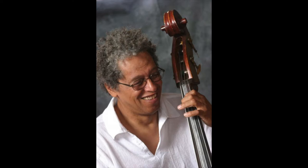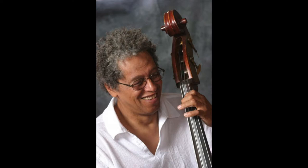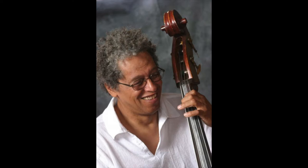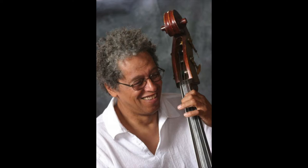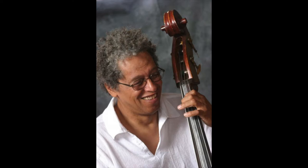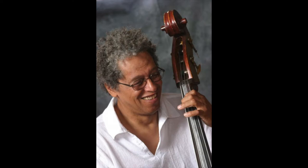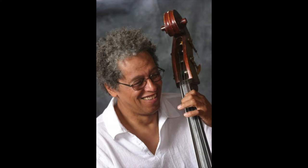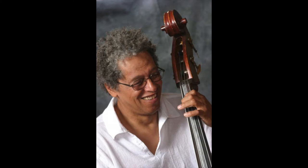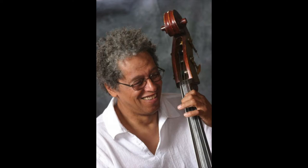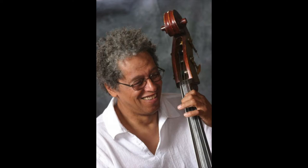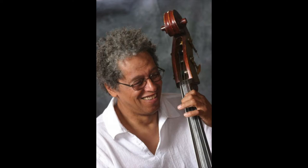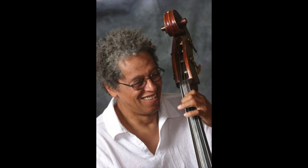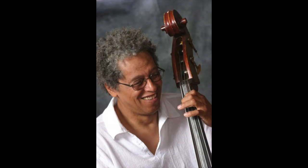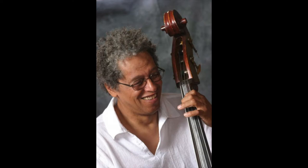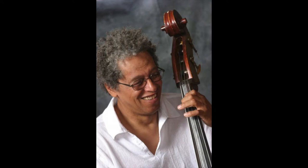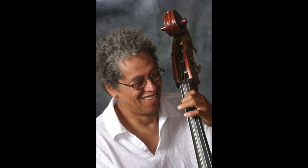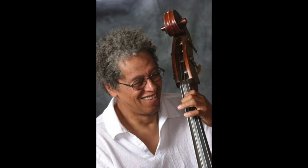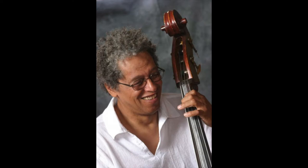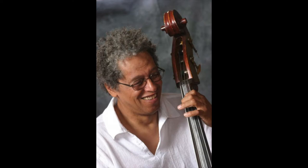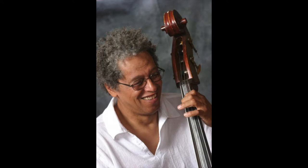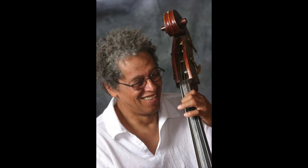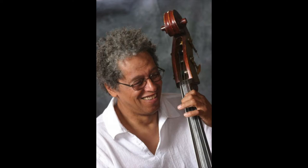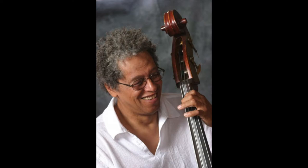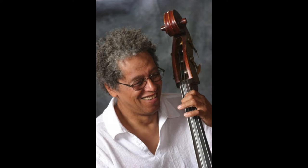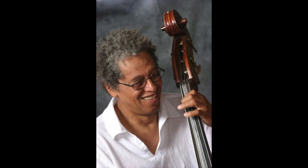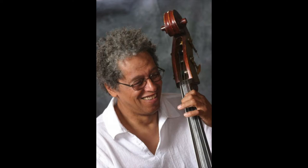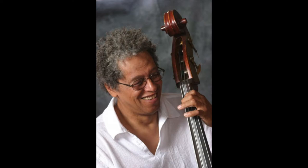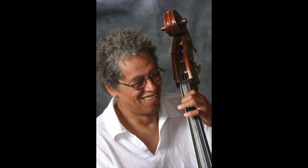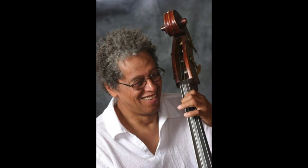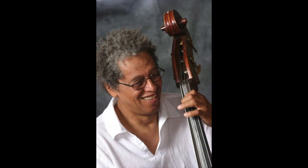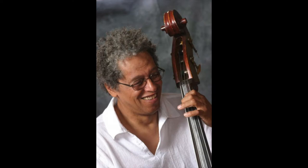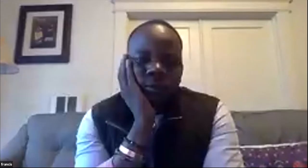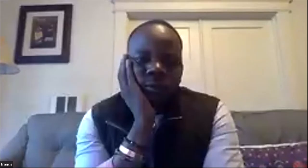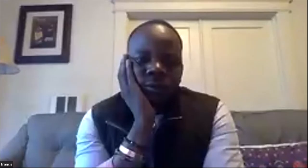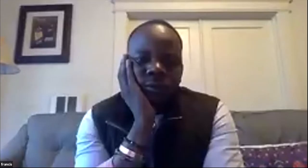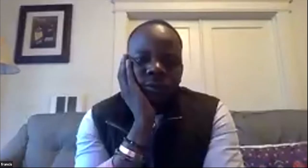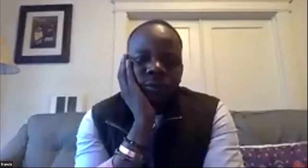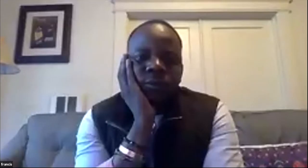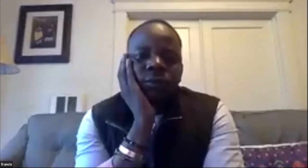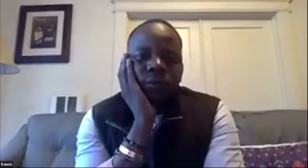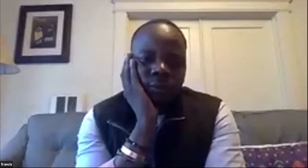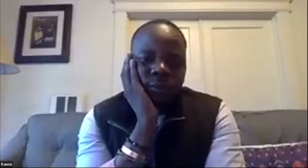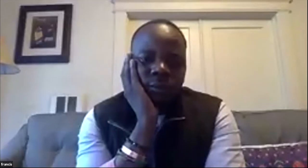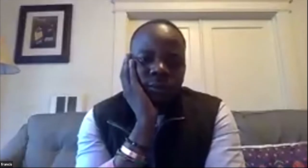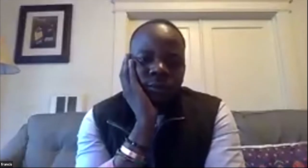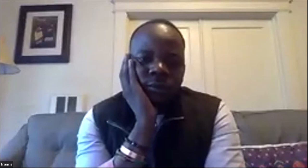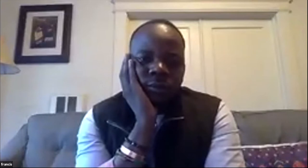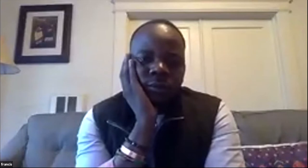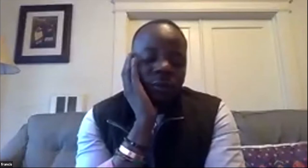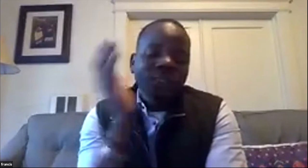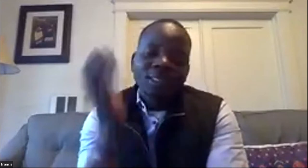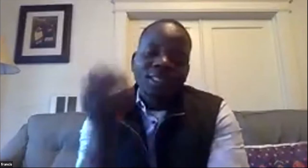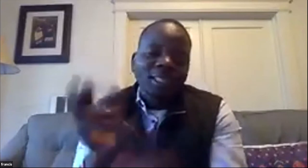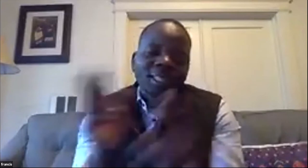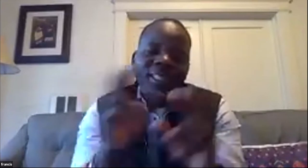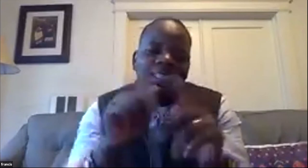you're going to run across you may run across some good managers and you're going to run across some bad managers or some flaky ones and whatnot it is